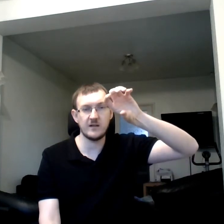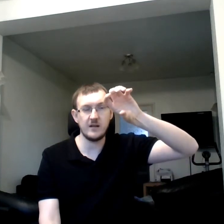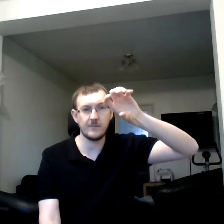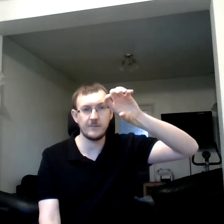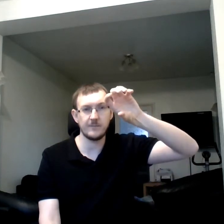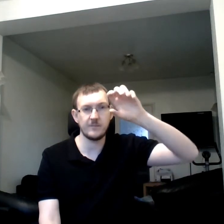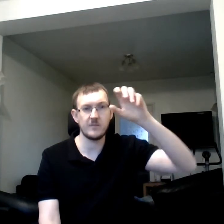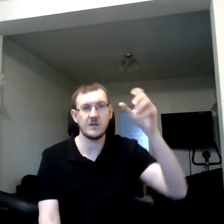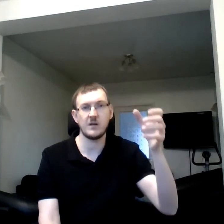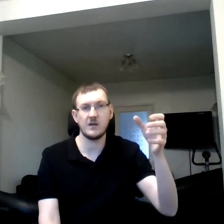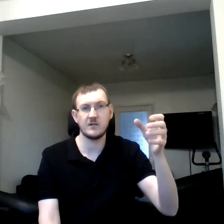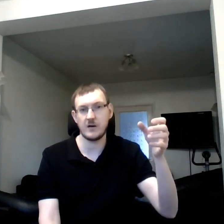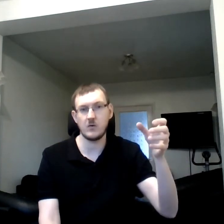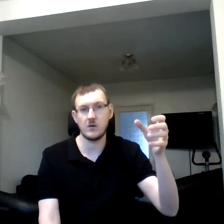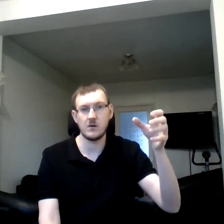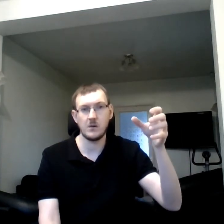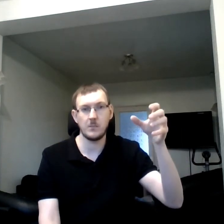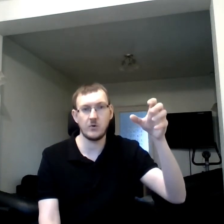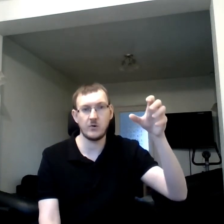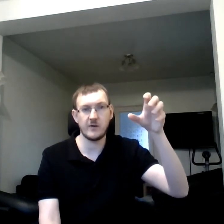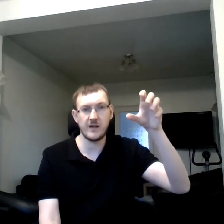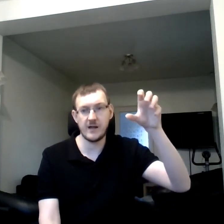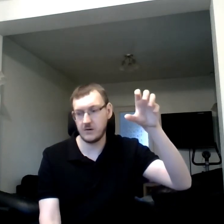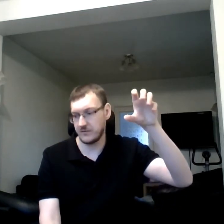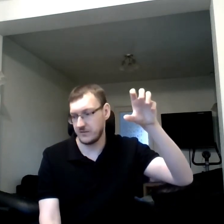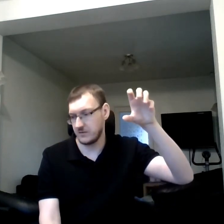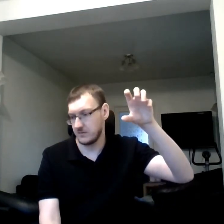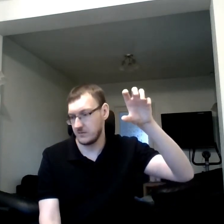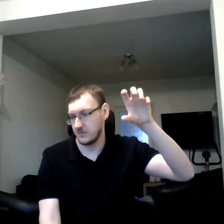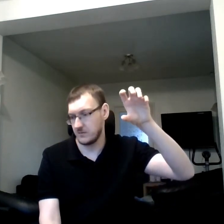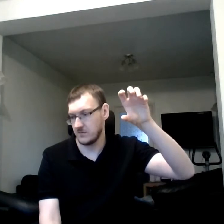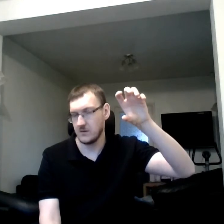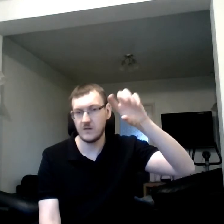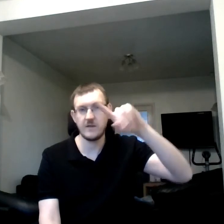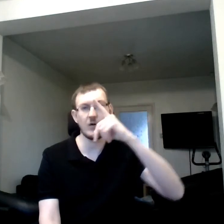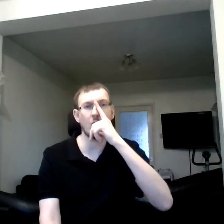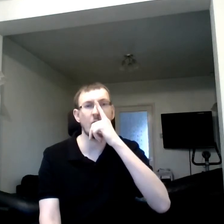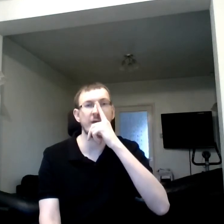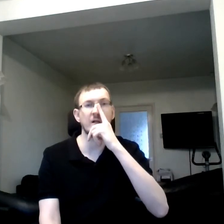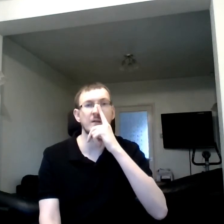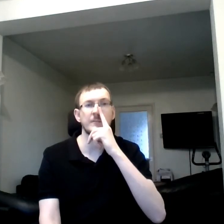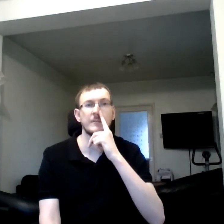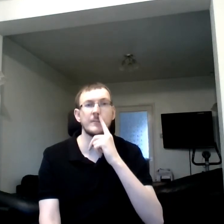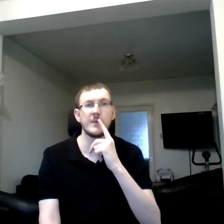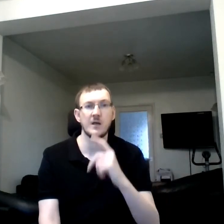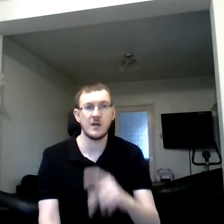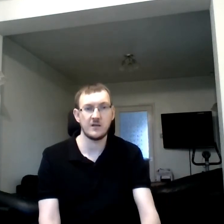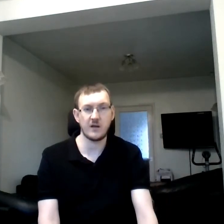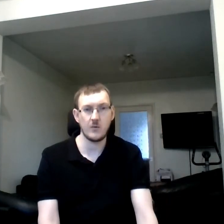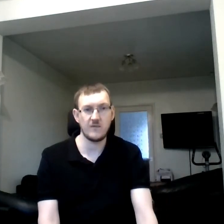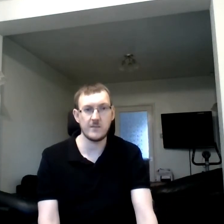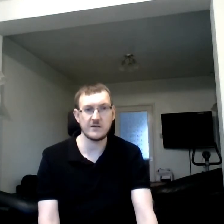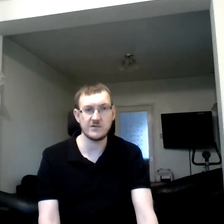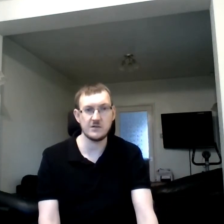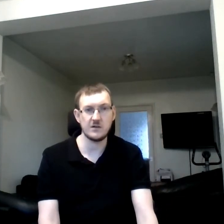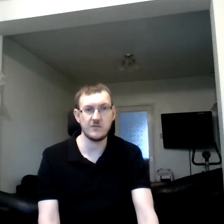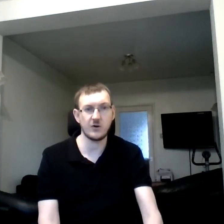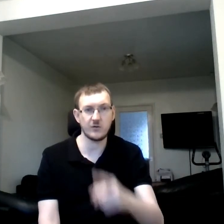up So So pouring out. The oil. So if you imagine you've got